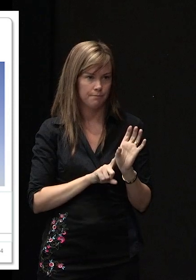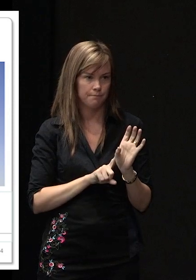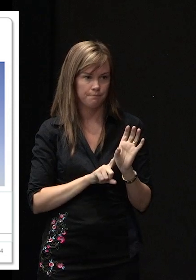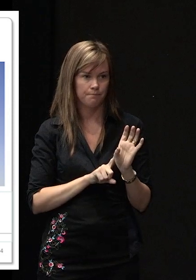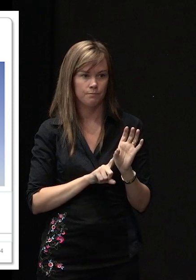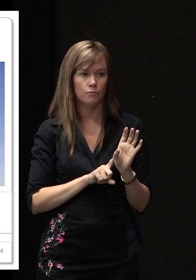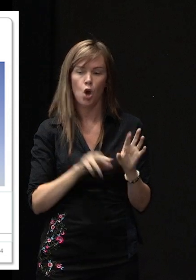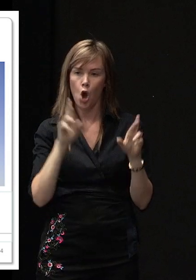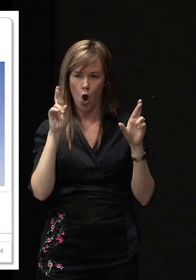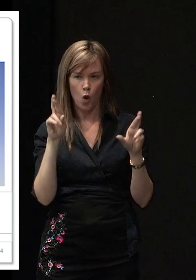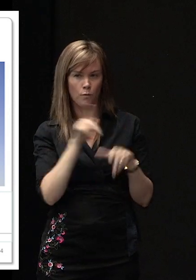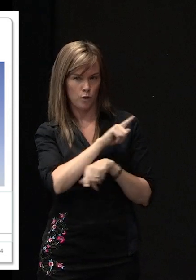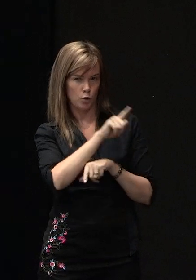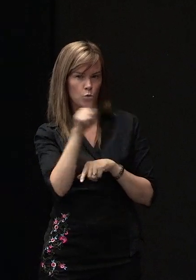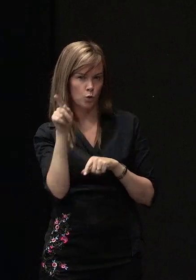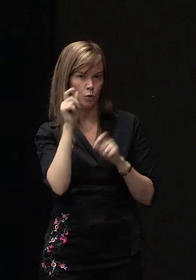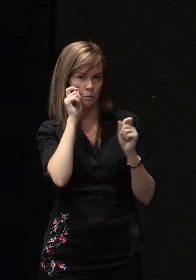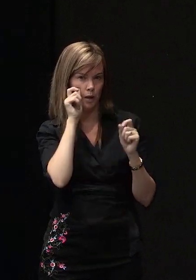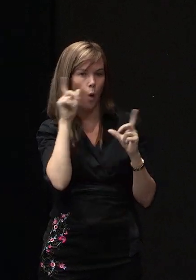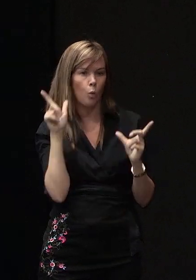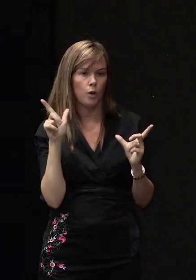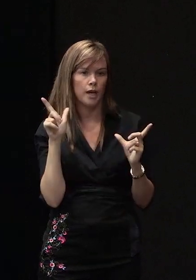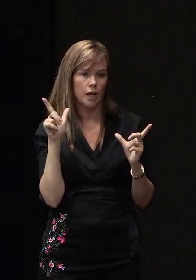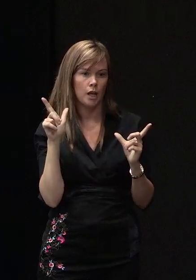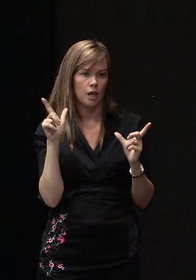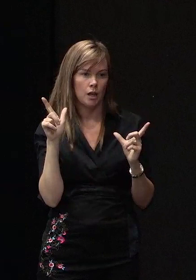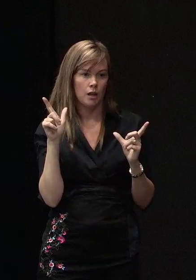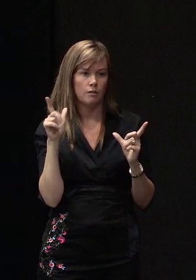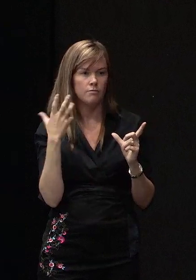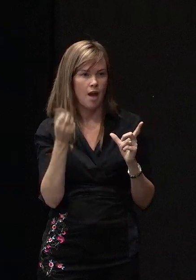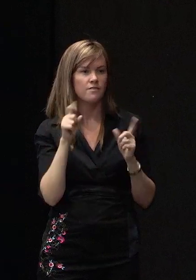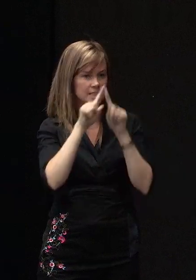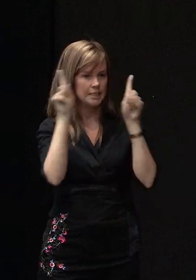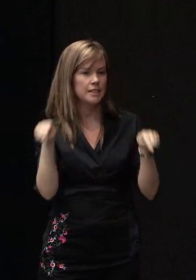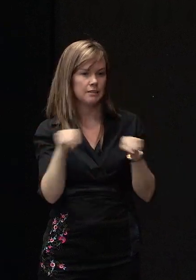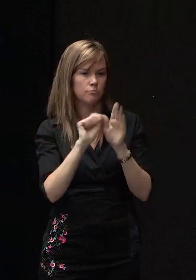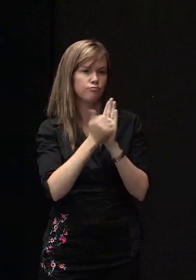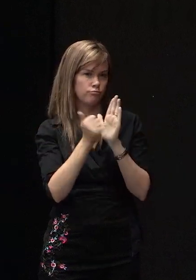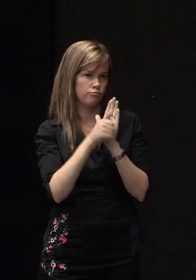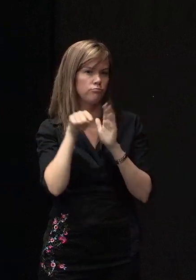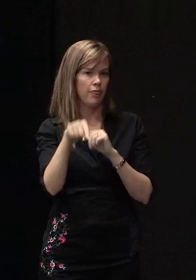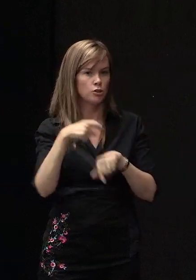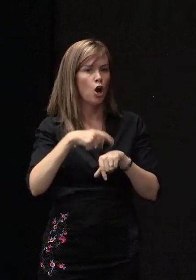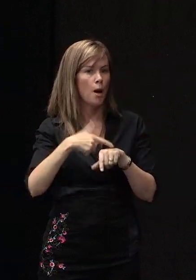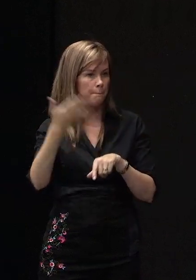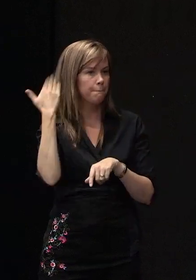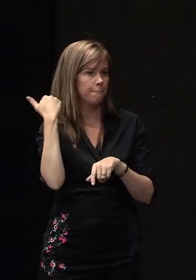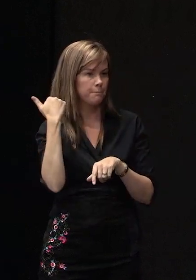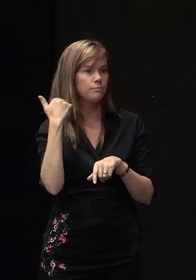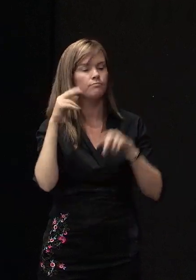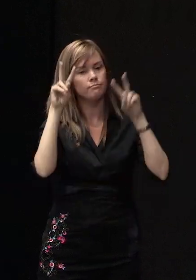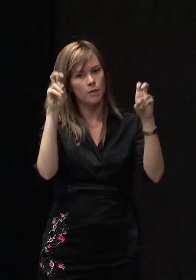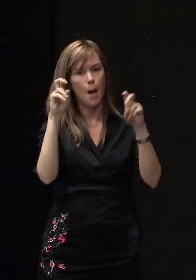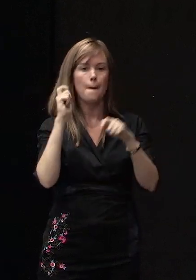most of you have been aware of the television campaign that was on at the time Build It